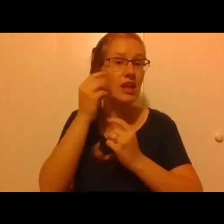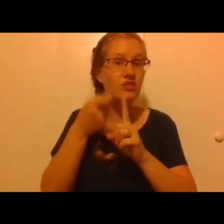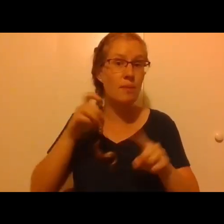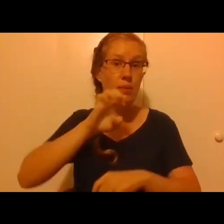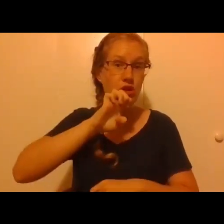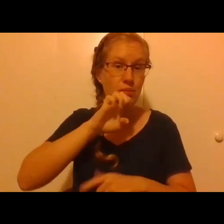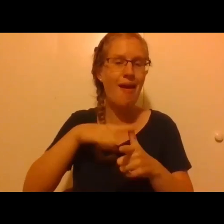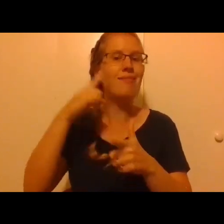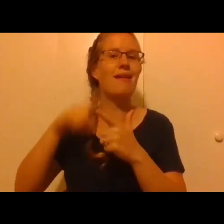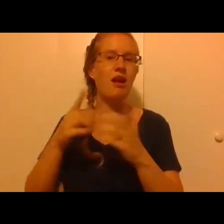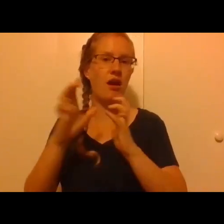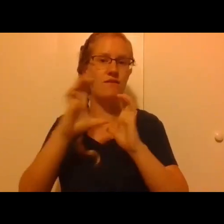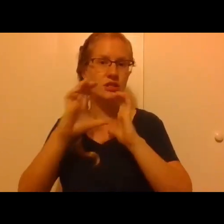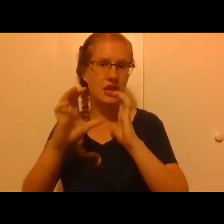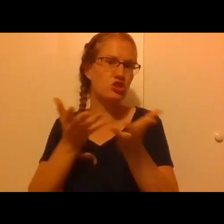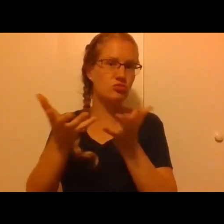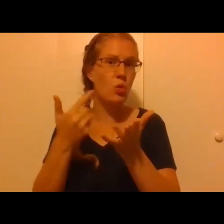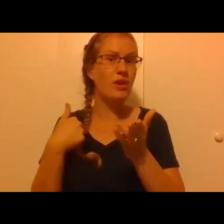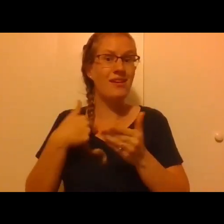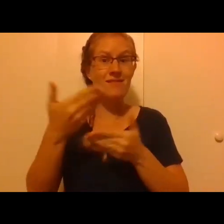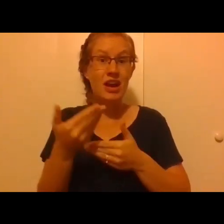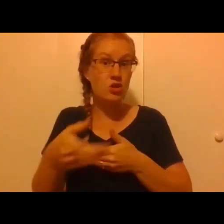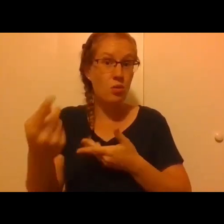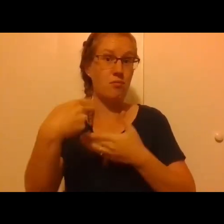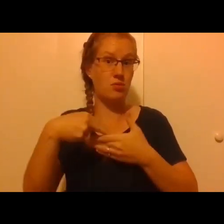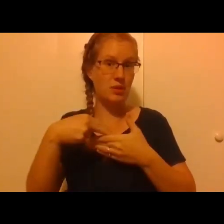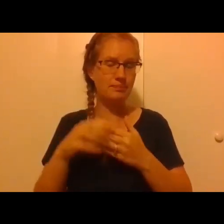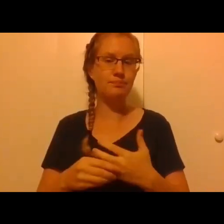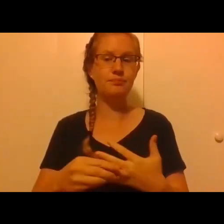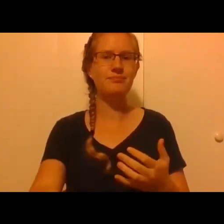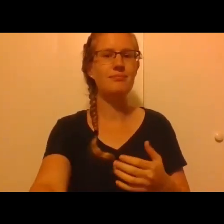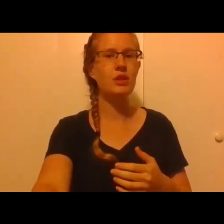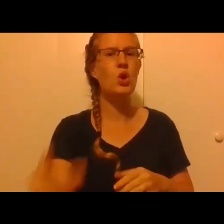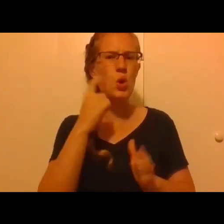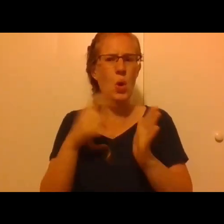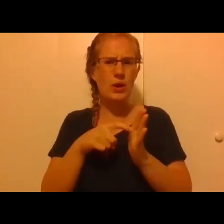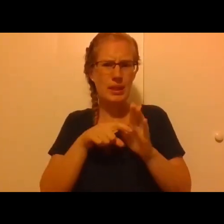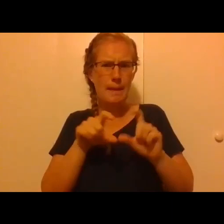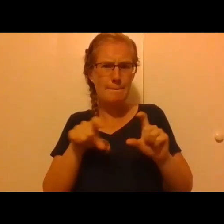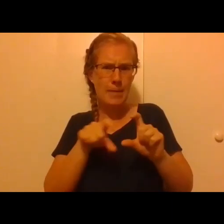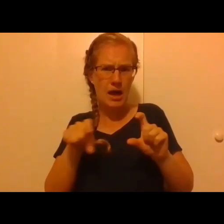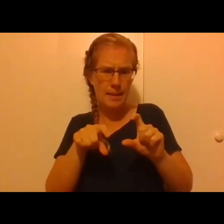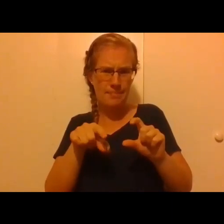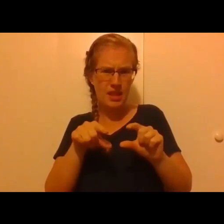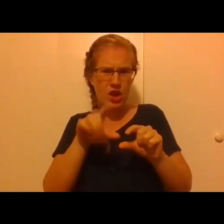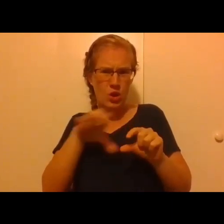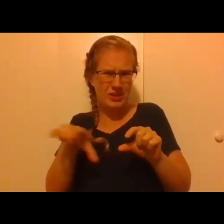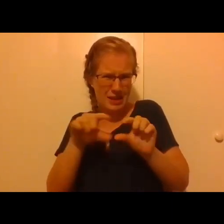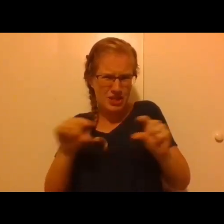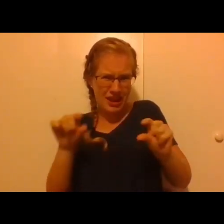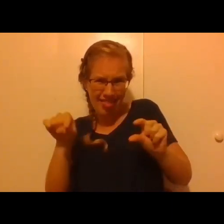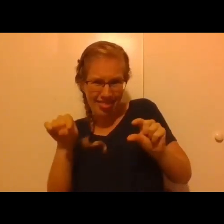a conversation into which we invite you to participate. So you'll see down at the bottom on that same bottom bar with closed caption button,